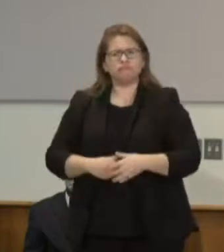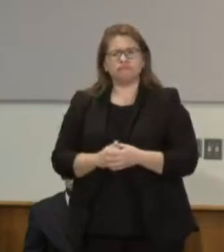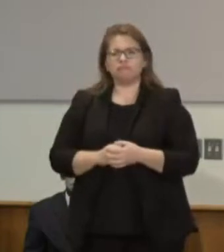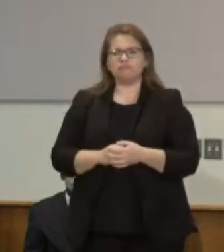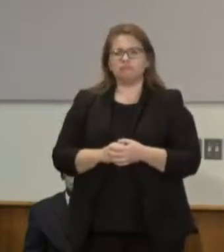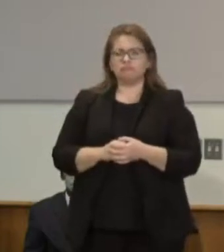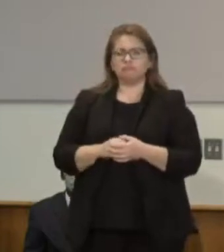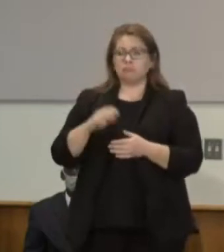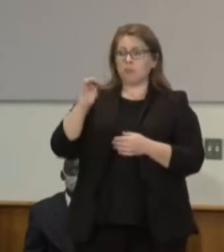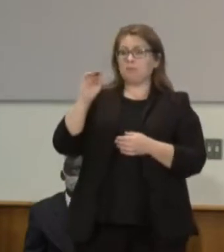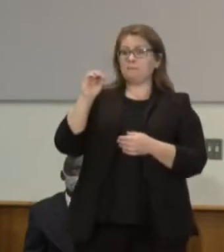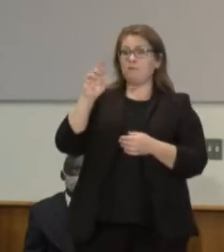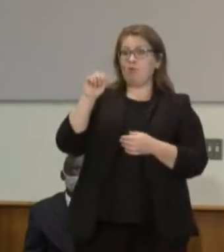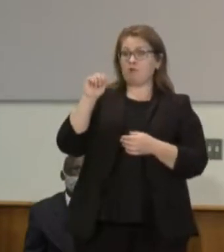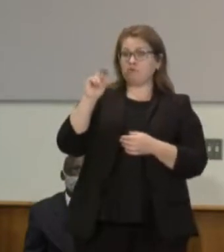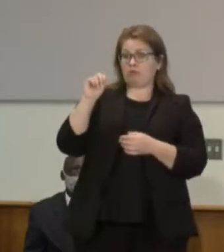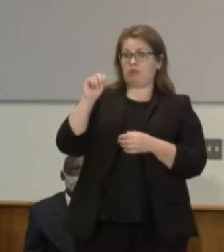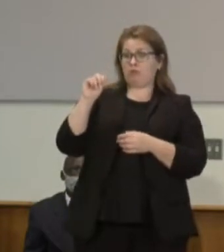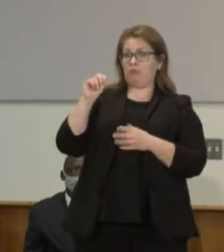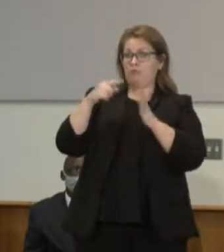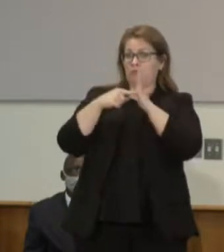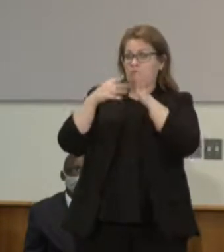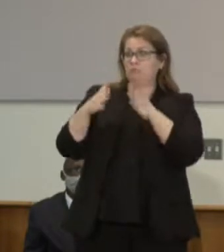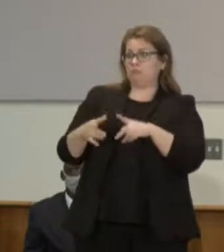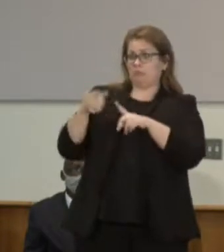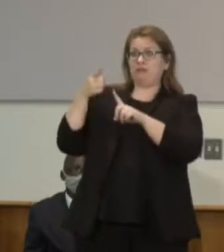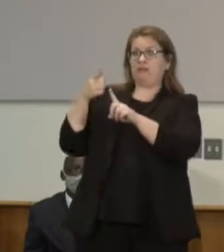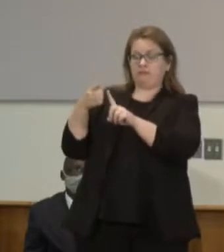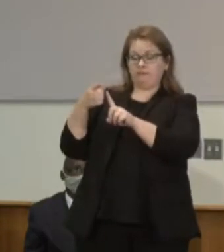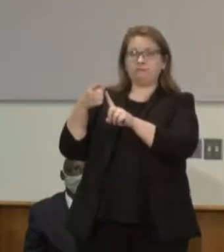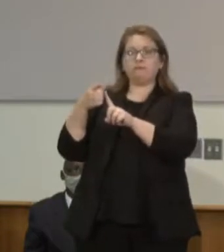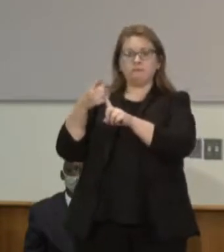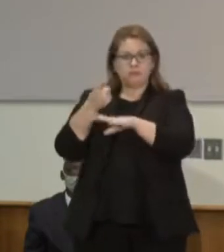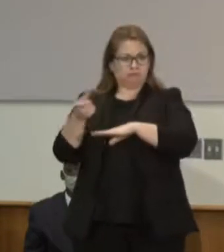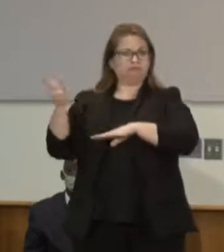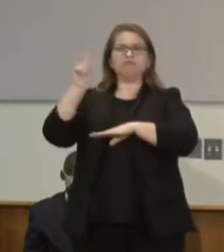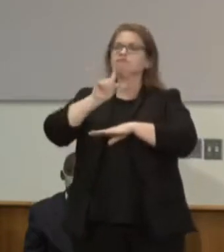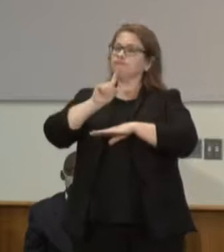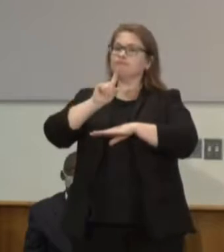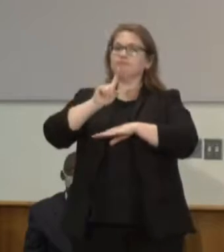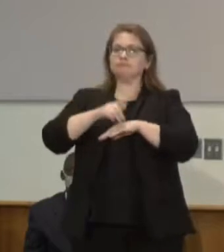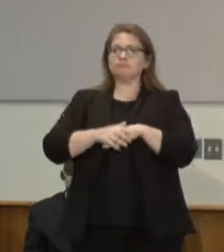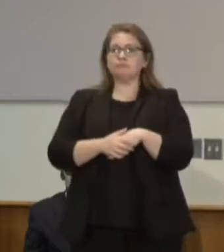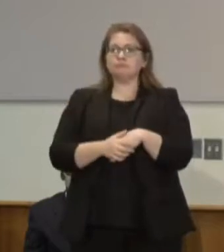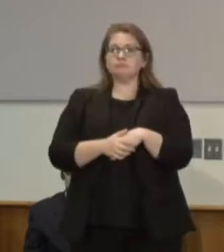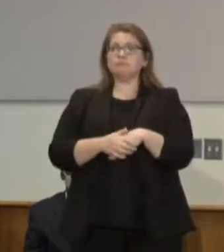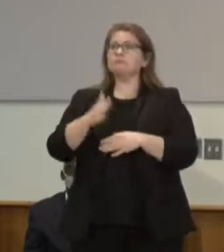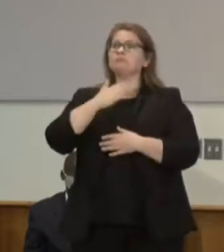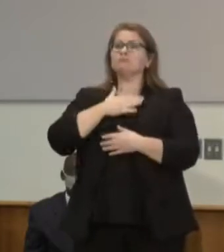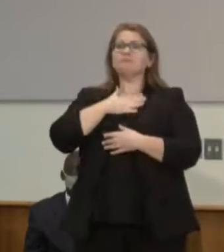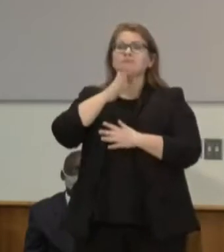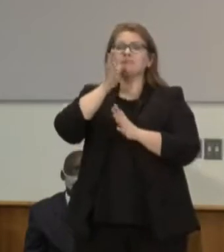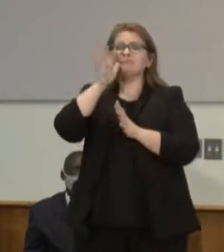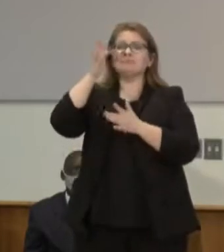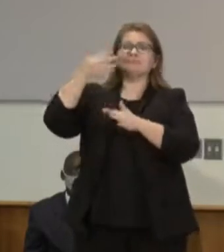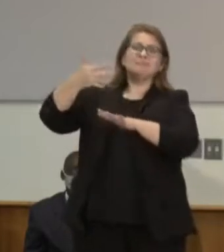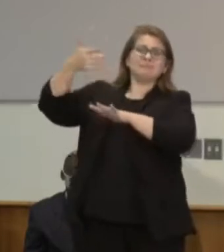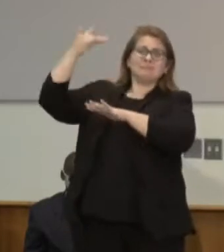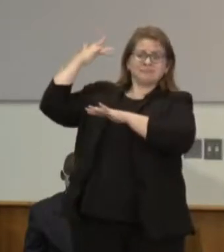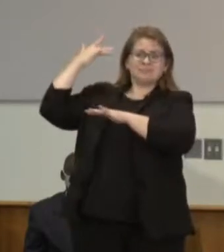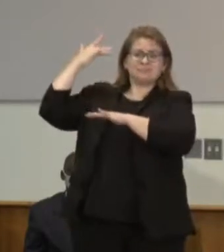said, I am the great-granddaughter of a slave. And I am here to tell you that the laws are not always fair and just for everyone.